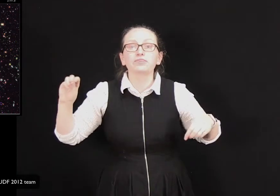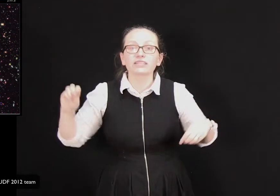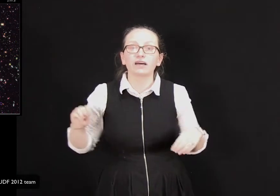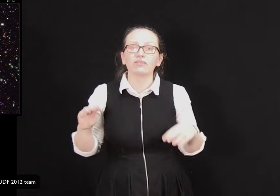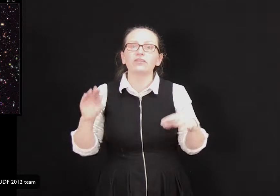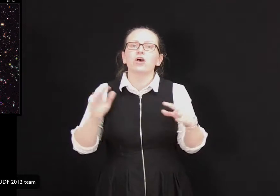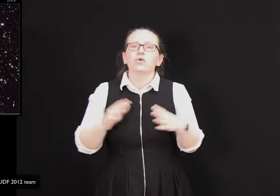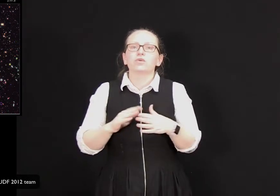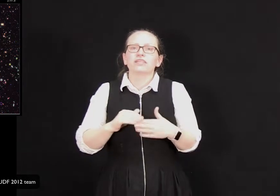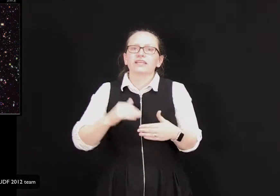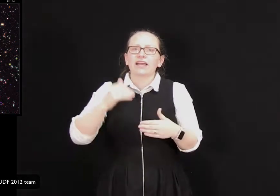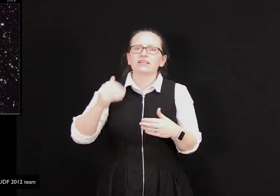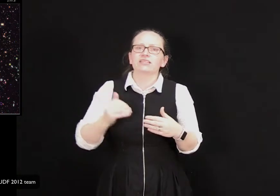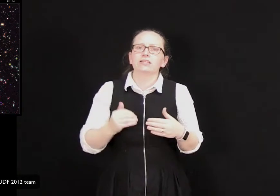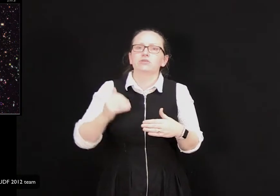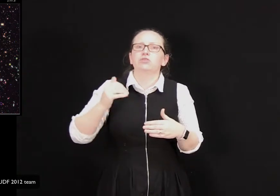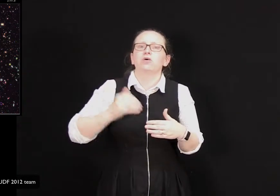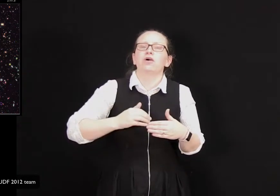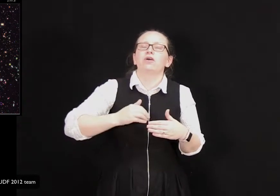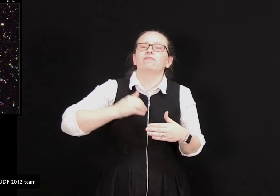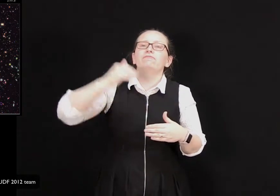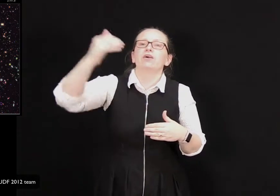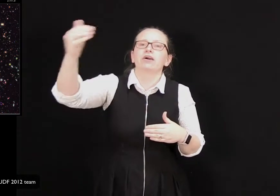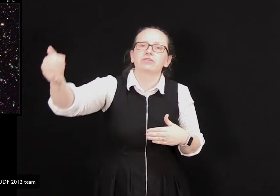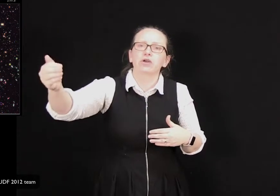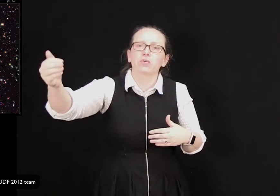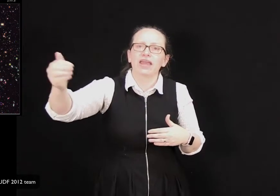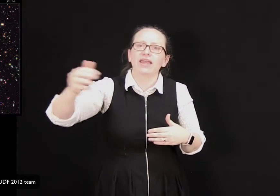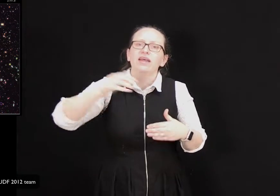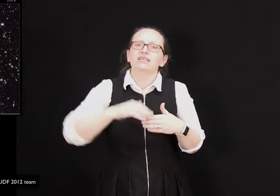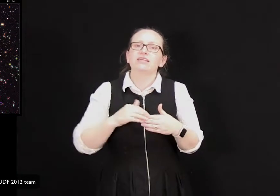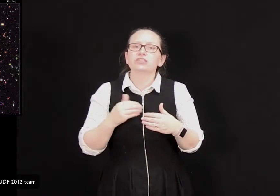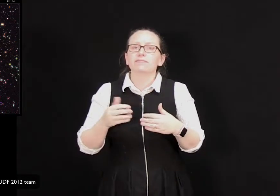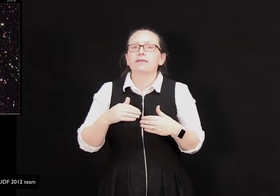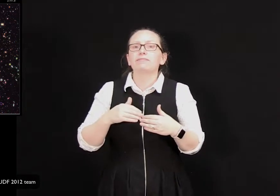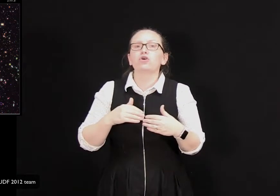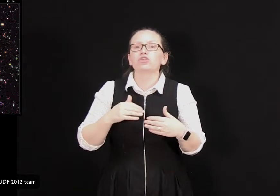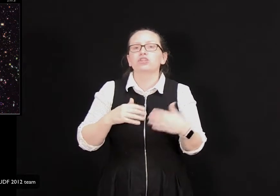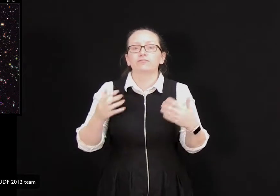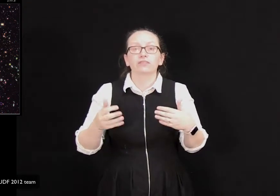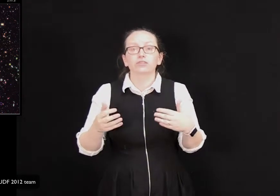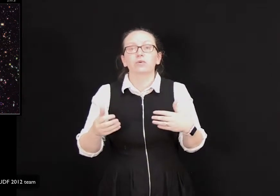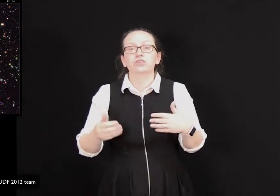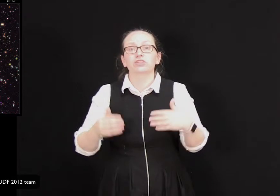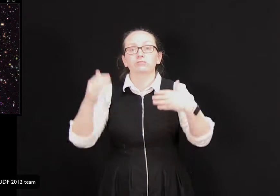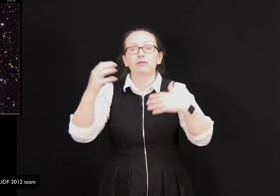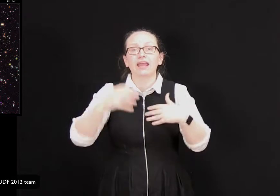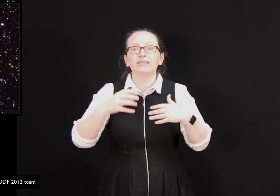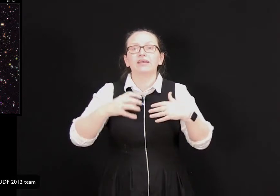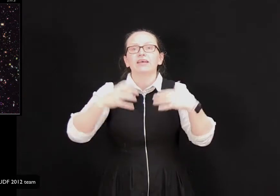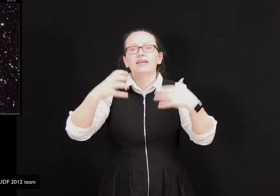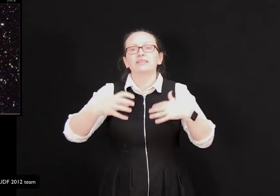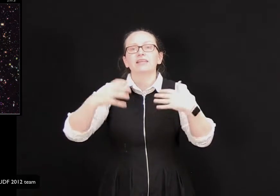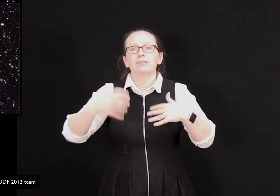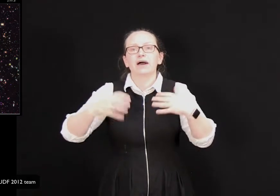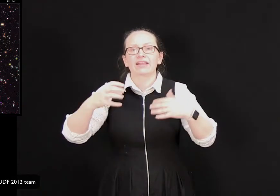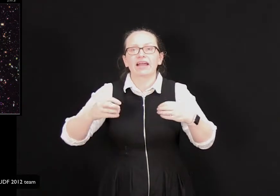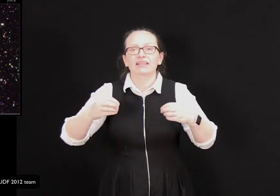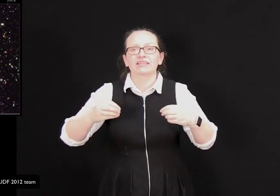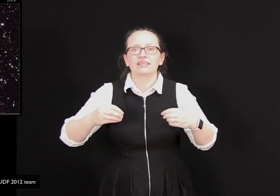discovered was that galaxies which were farther away tended to be more shifted towards the red than nearby galaxies.